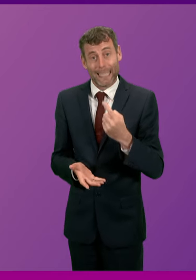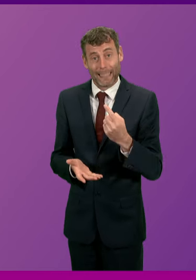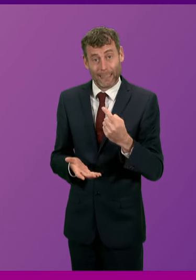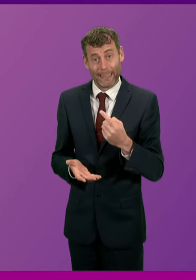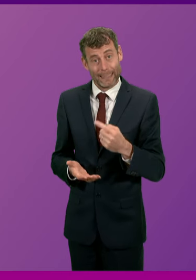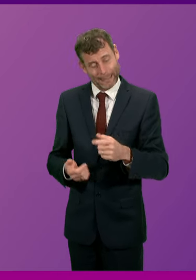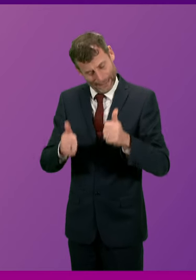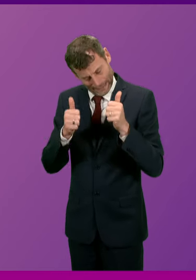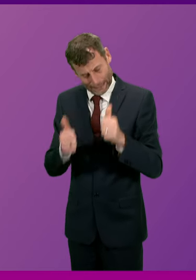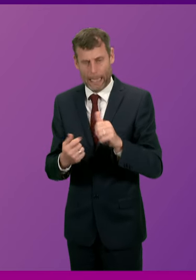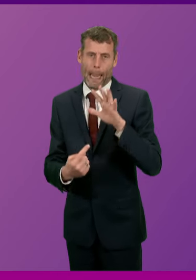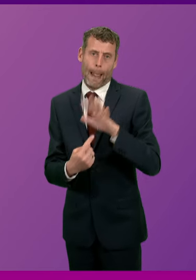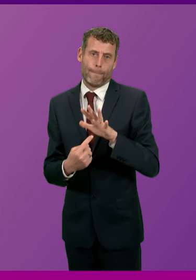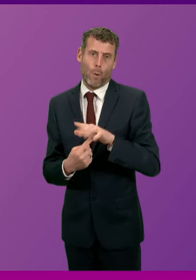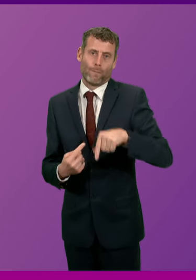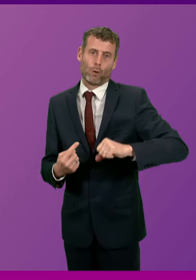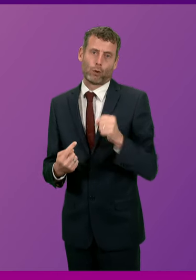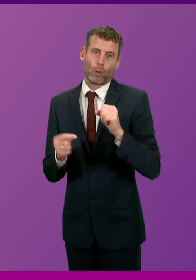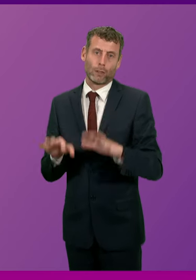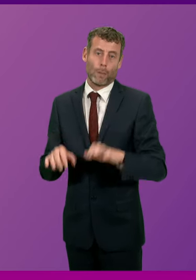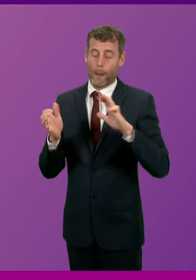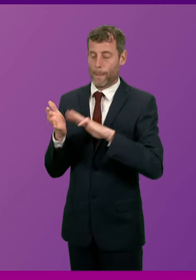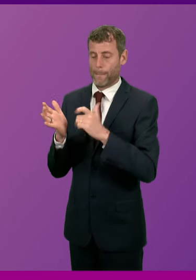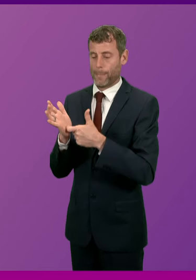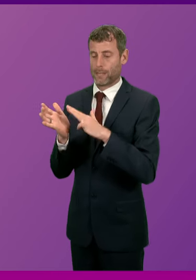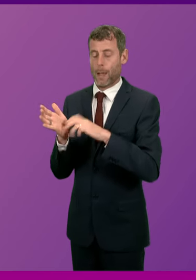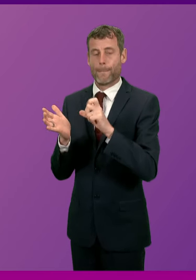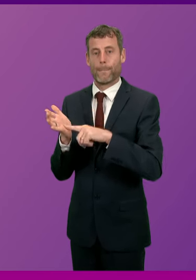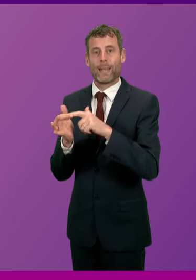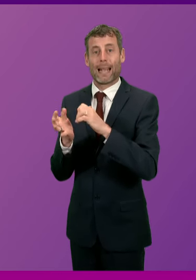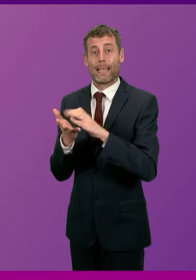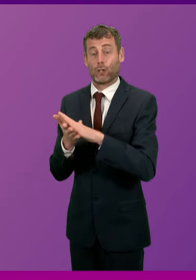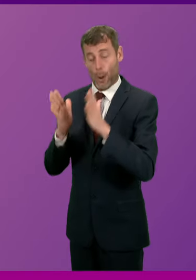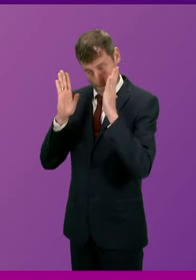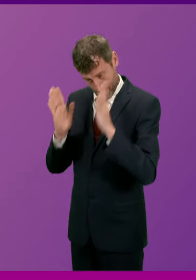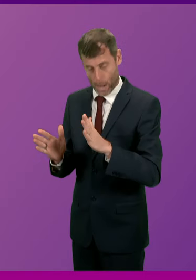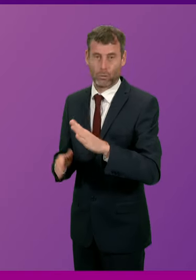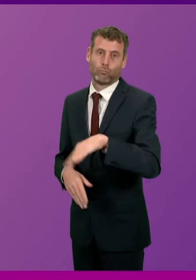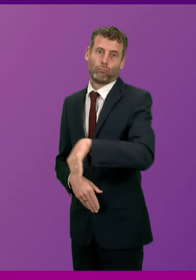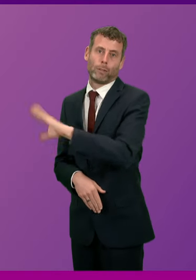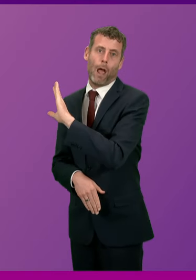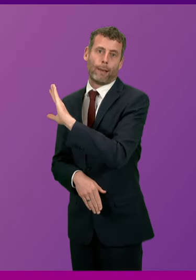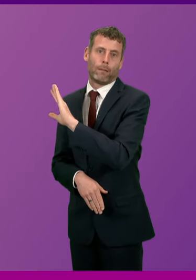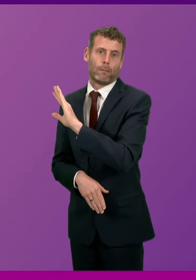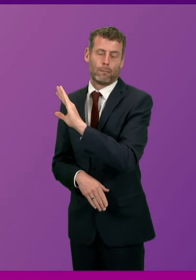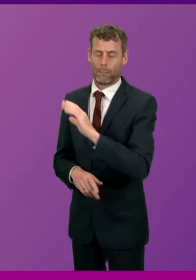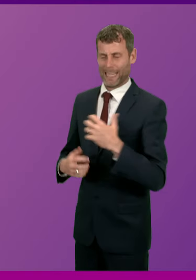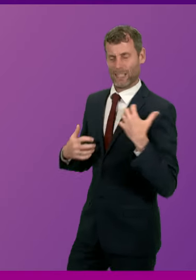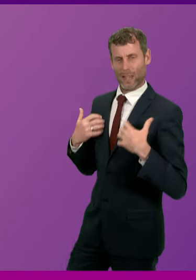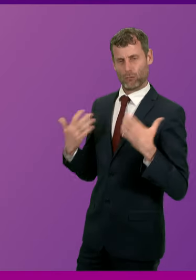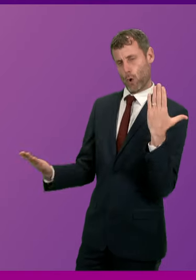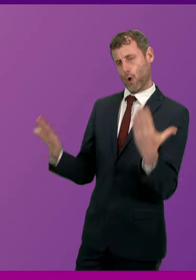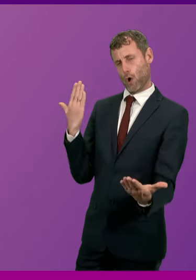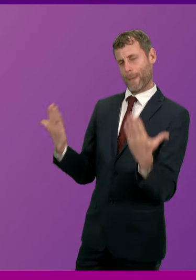for the good of the Scottish Parliament, Mr MacLeish must resign. What happened to that John